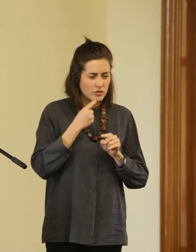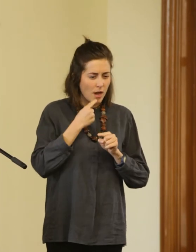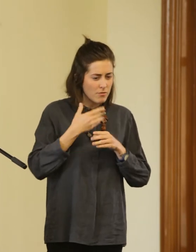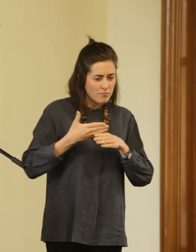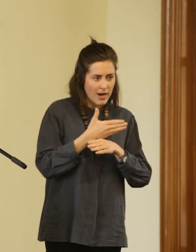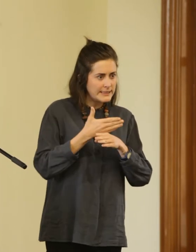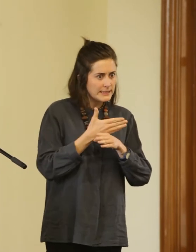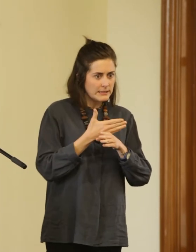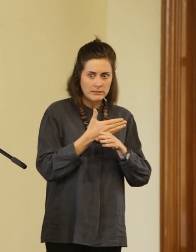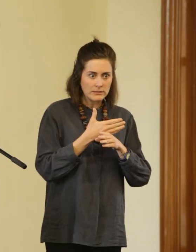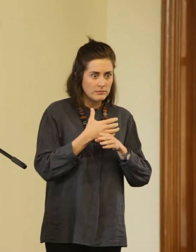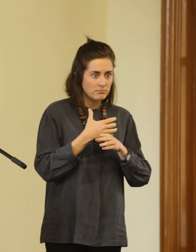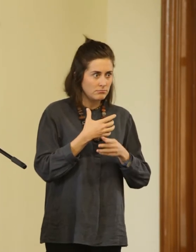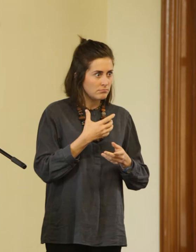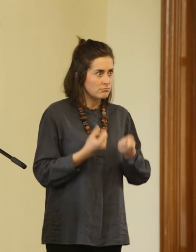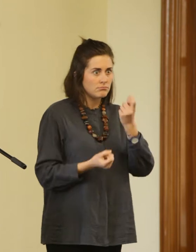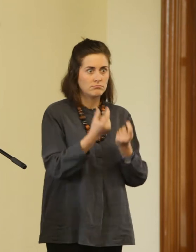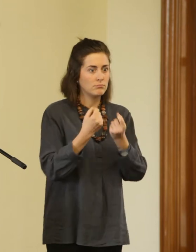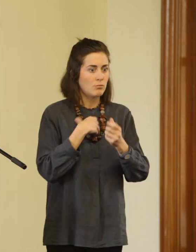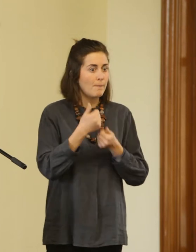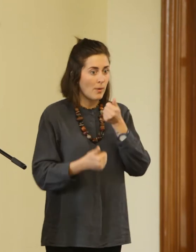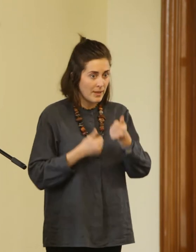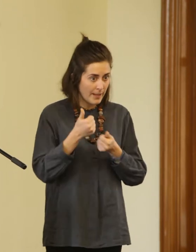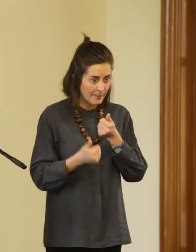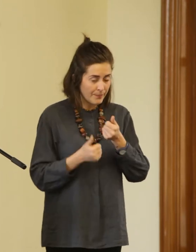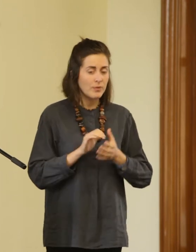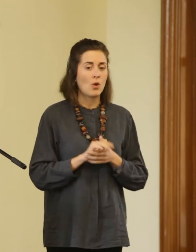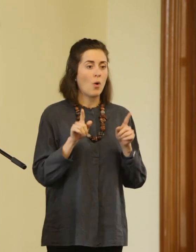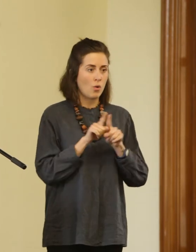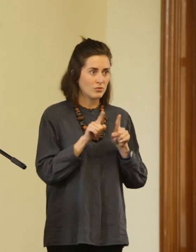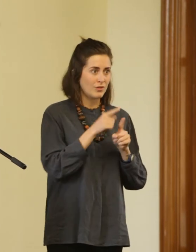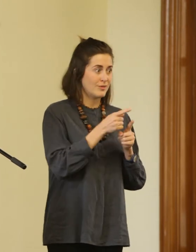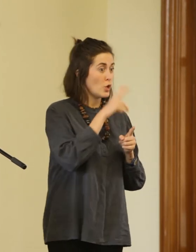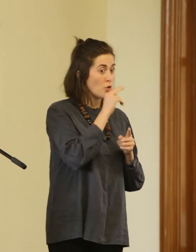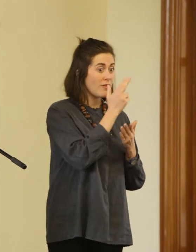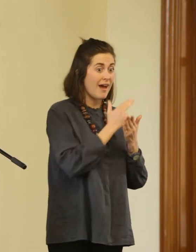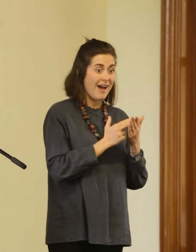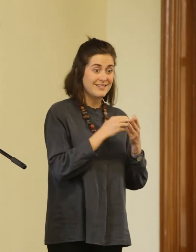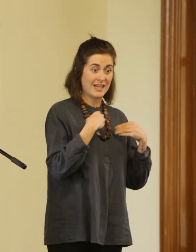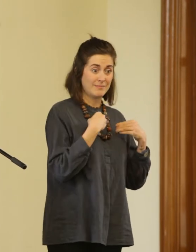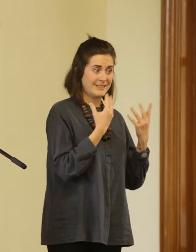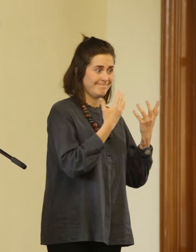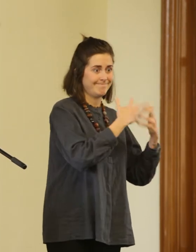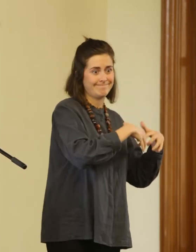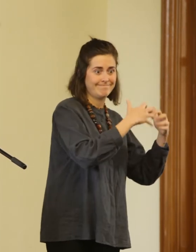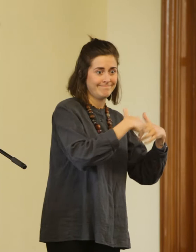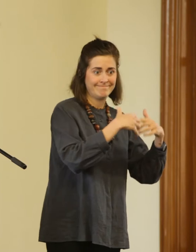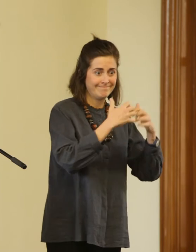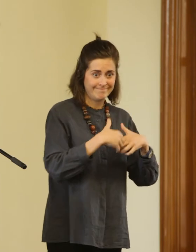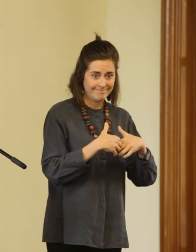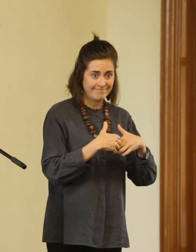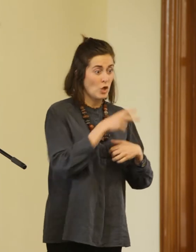aligns with the decimation of youth arts companies, 21 recurrently federally funded companies in